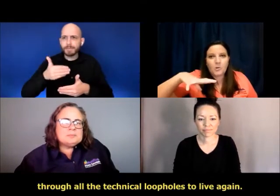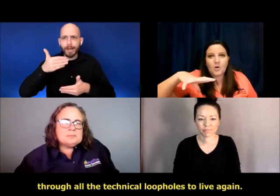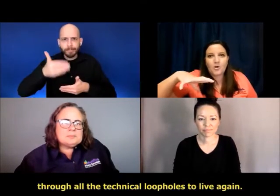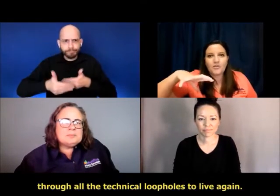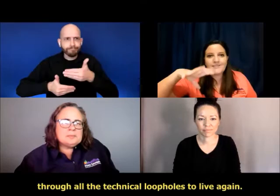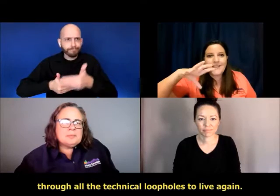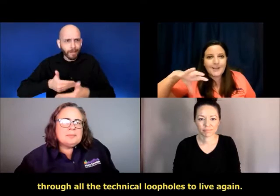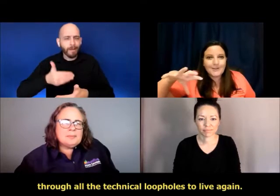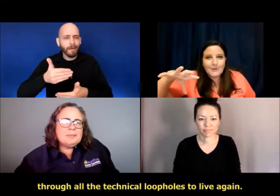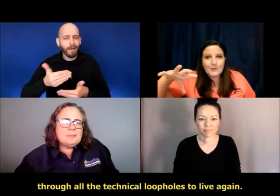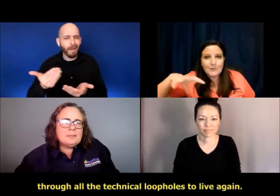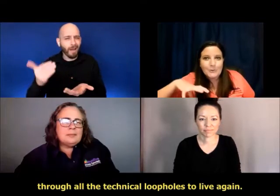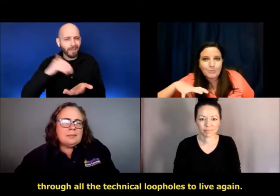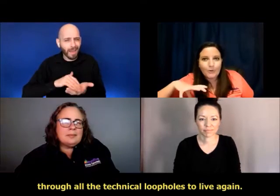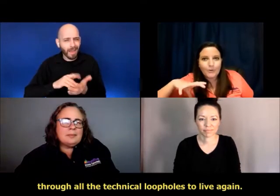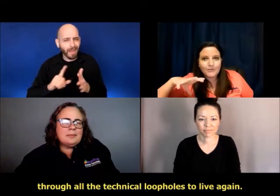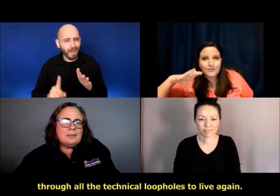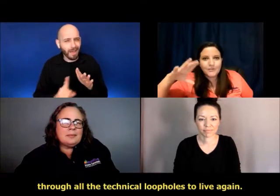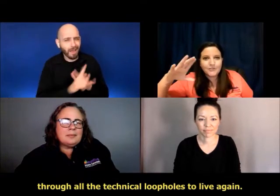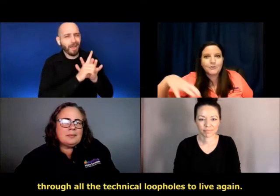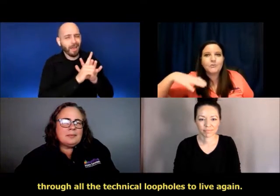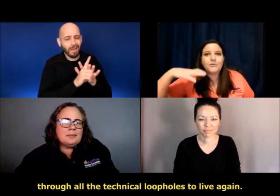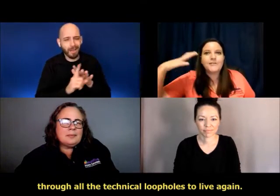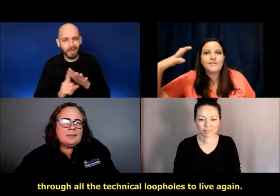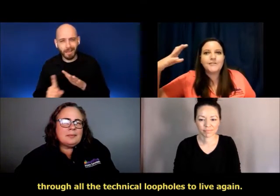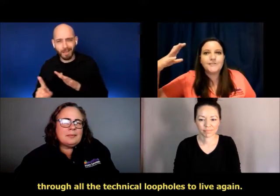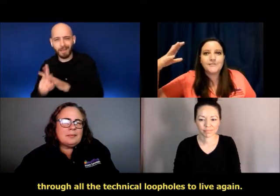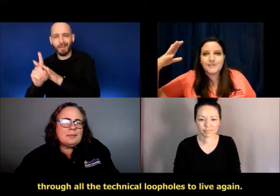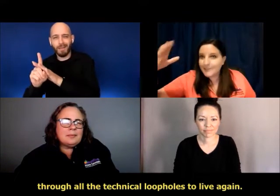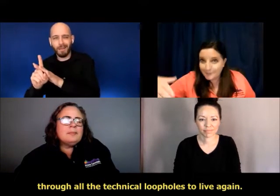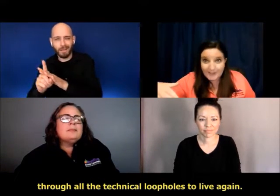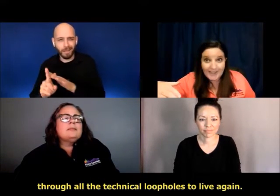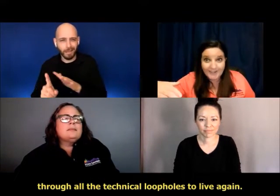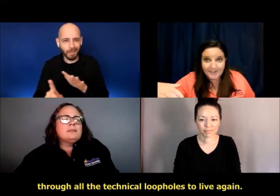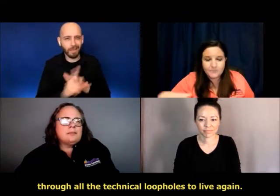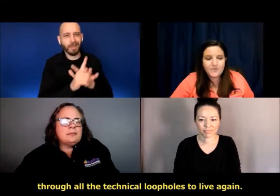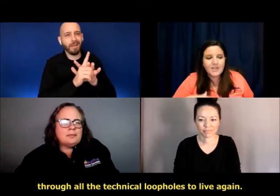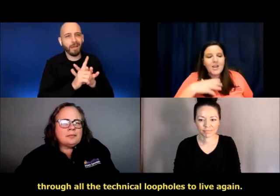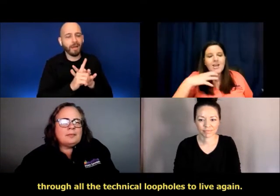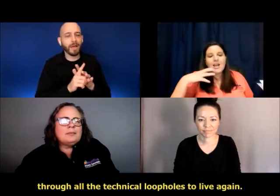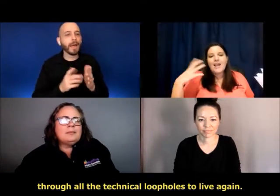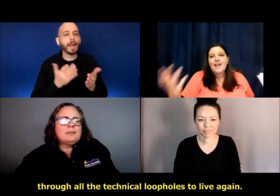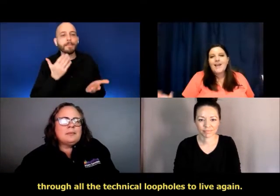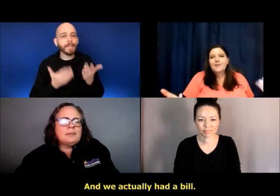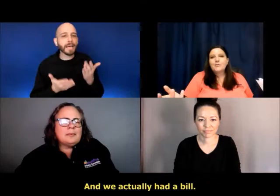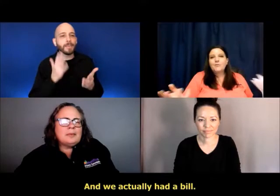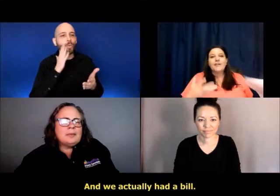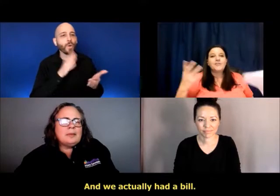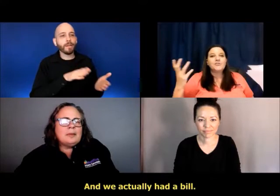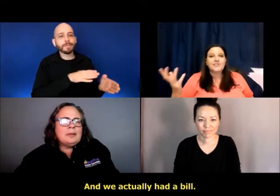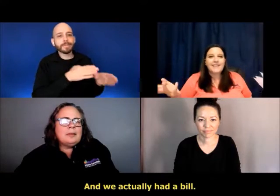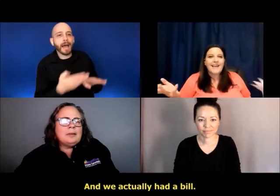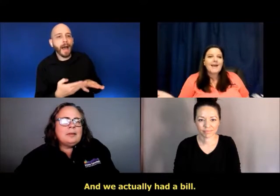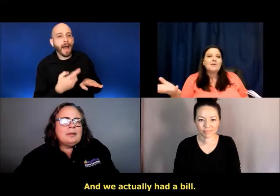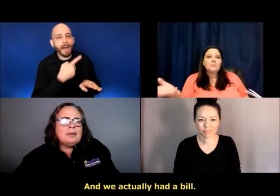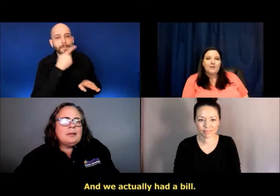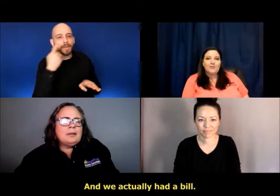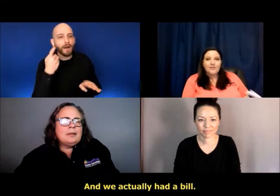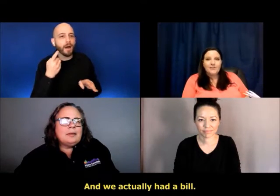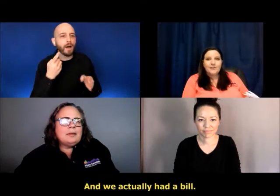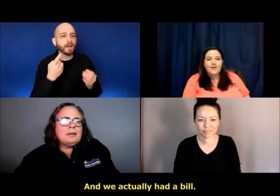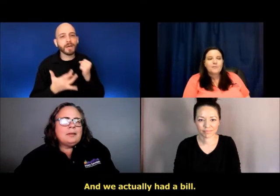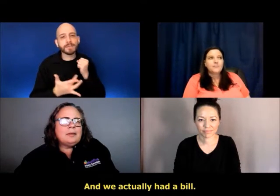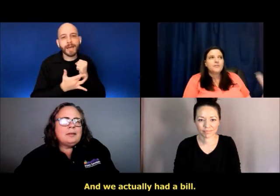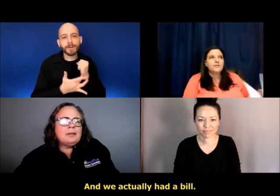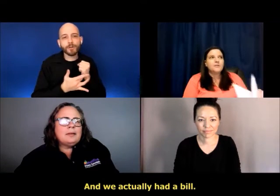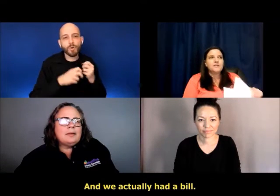way through all the technical loopholes to read, to live again. And we actually had a